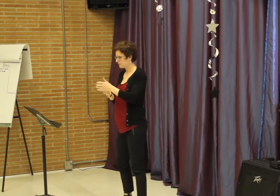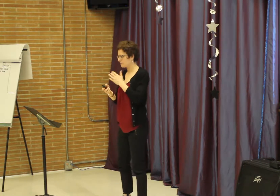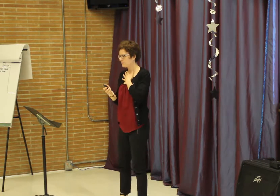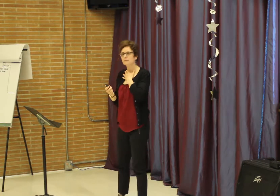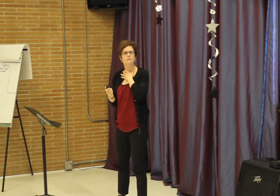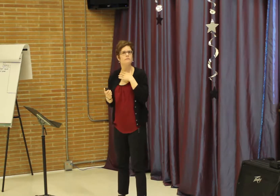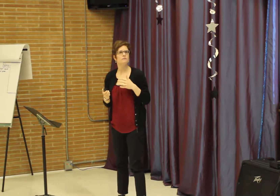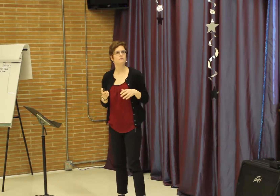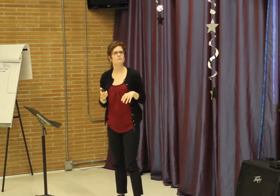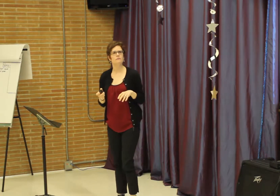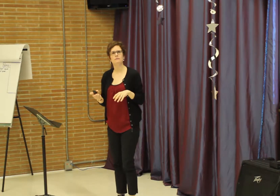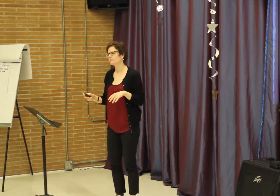conference.